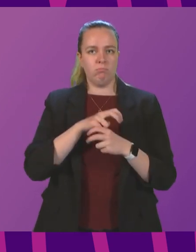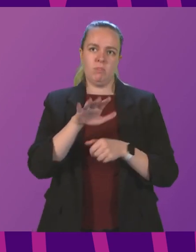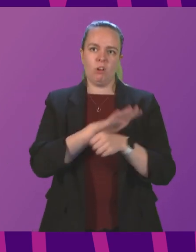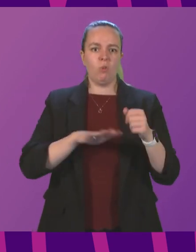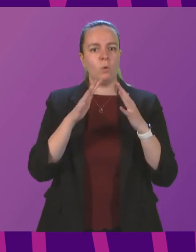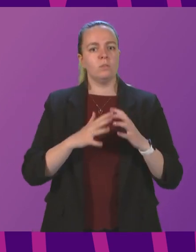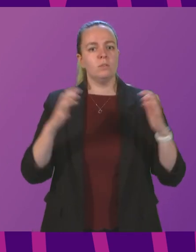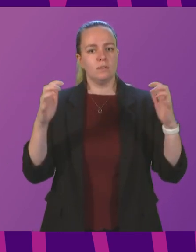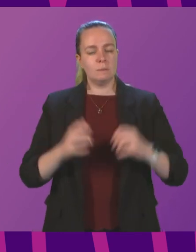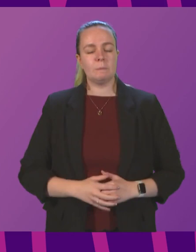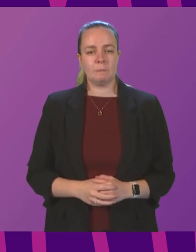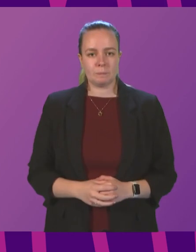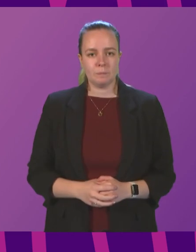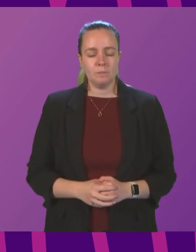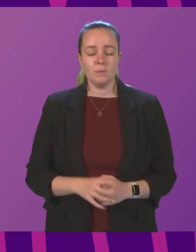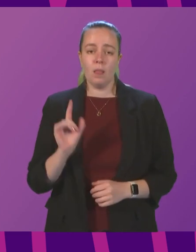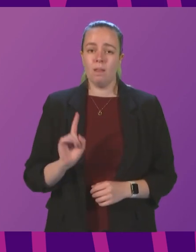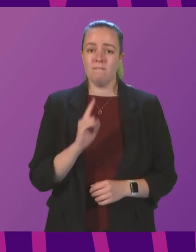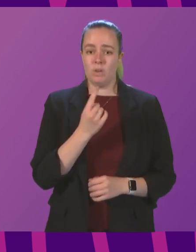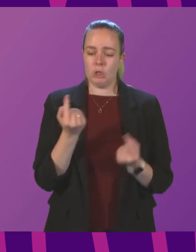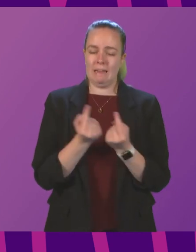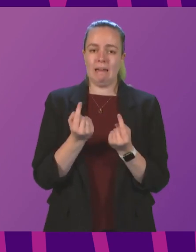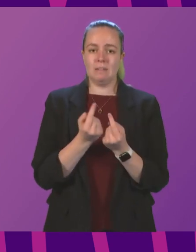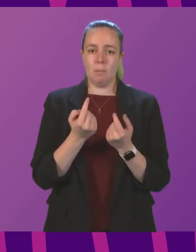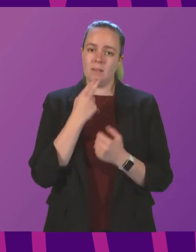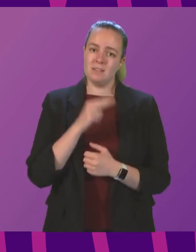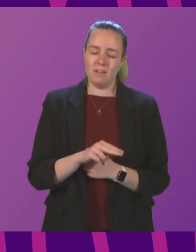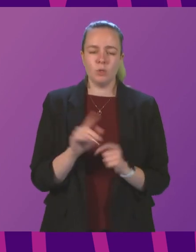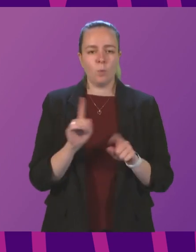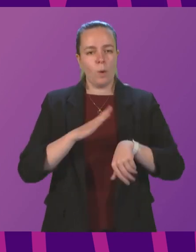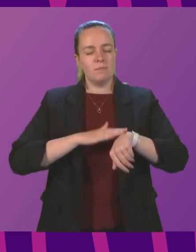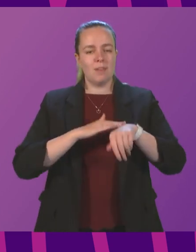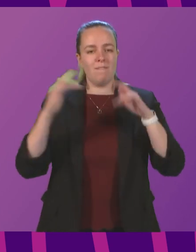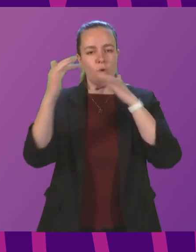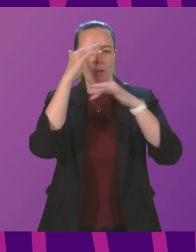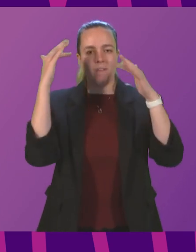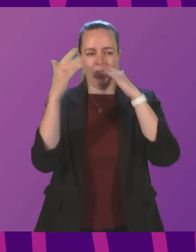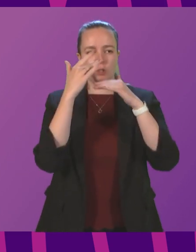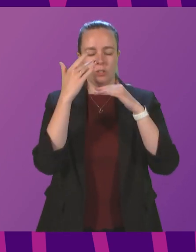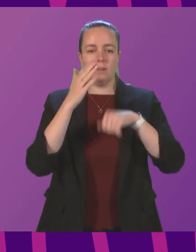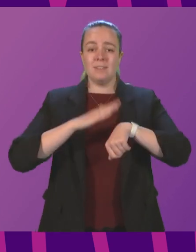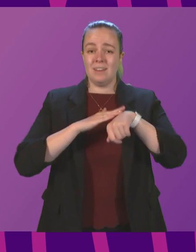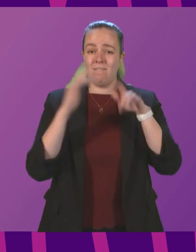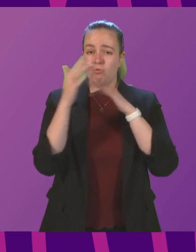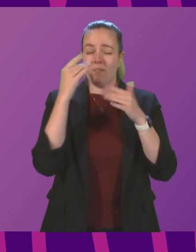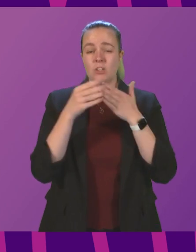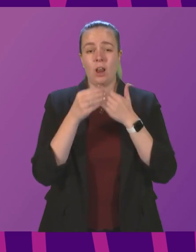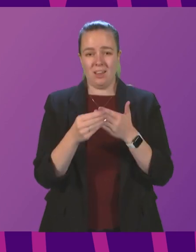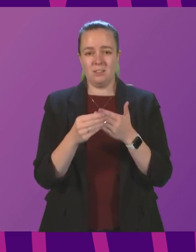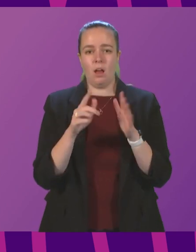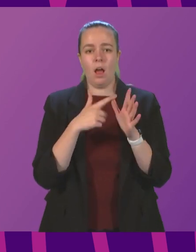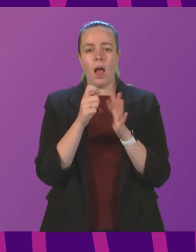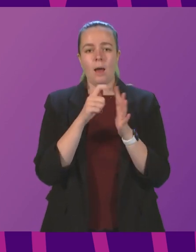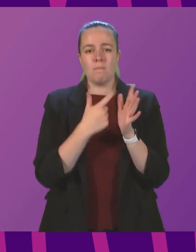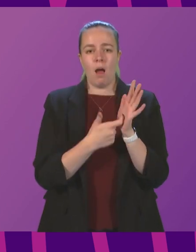Holyrood campus. The first item of business this afternoon is Time for Reflection. Our Time for Reflection leader today is